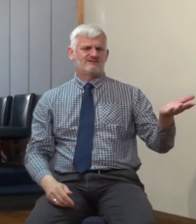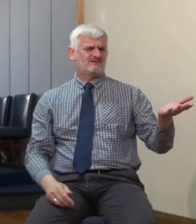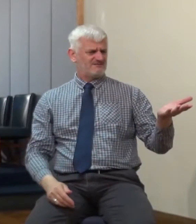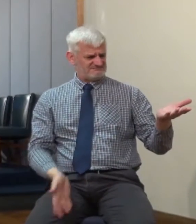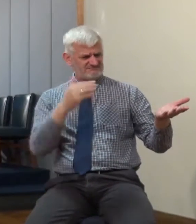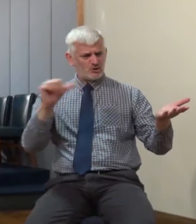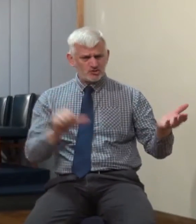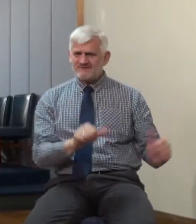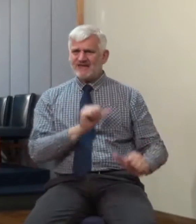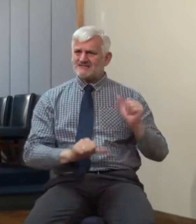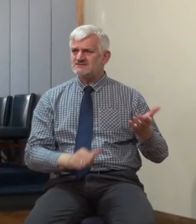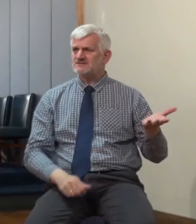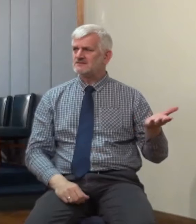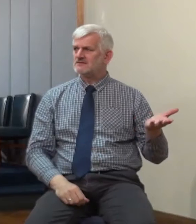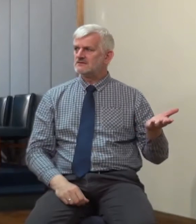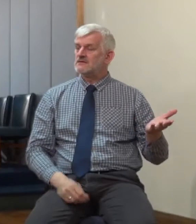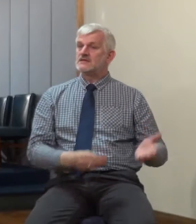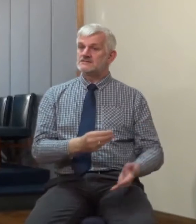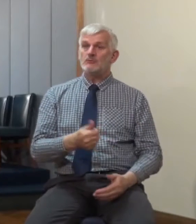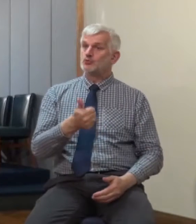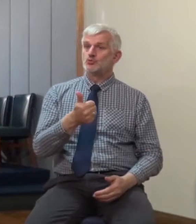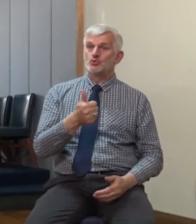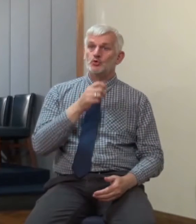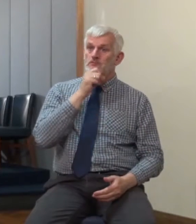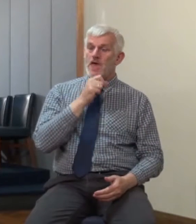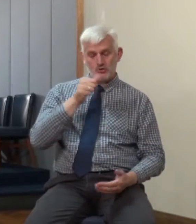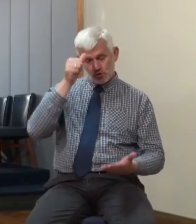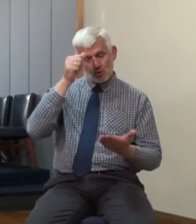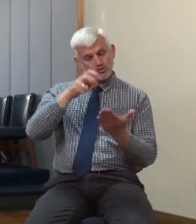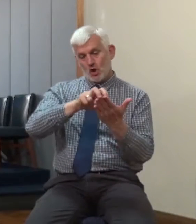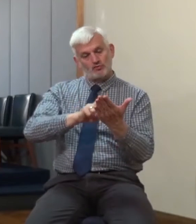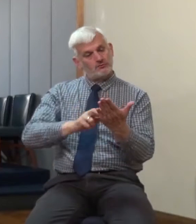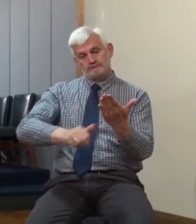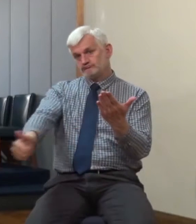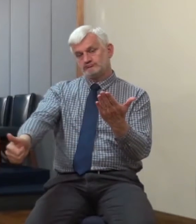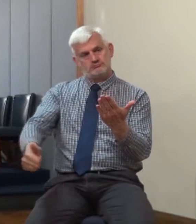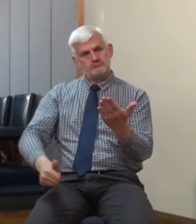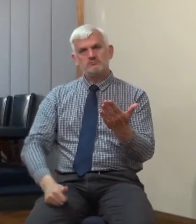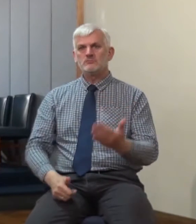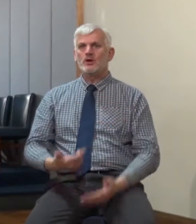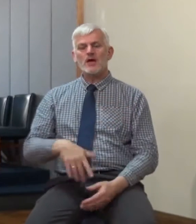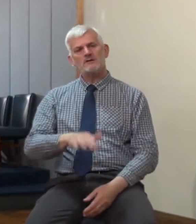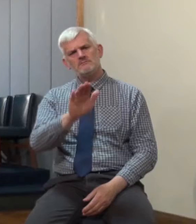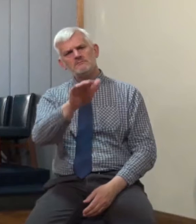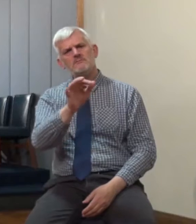believe the doctors of the faith and people who, if we knew them, would find they were warm-hearted grand pastors.